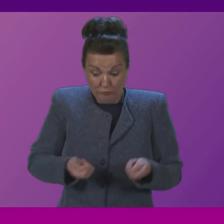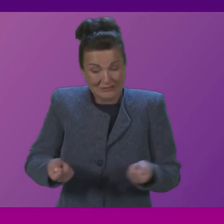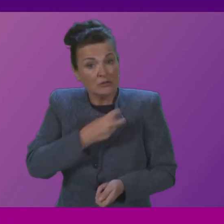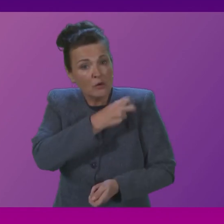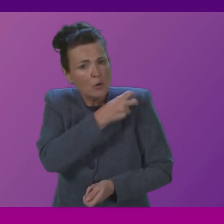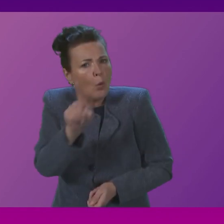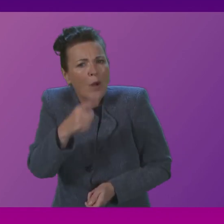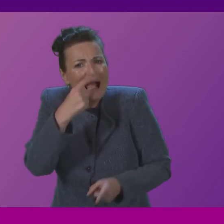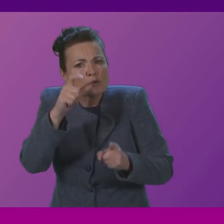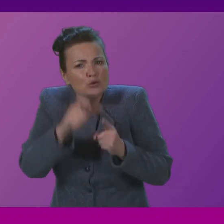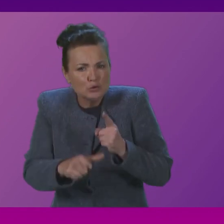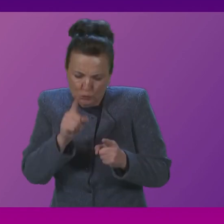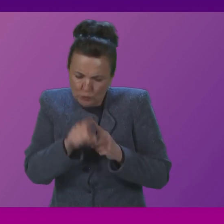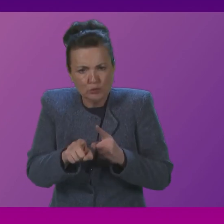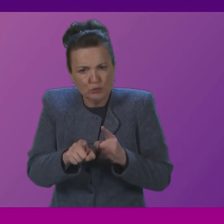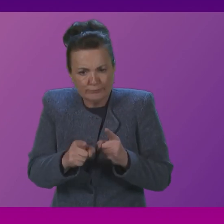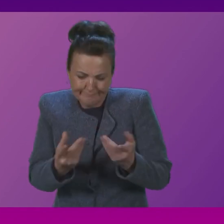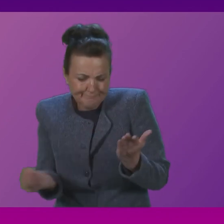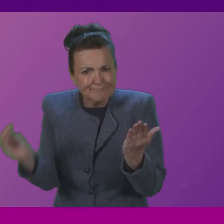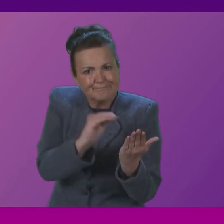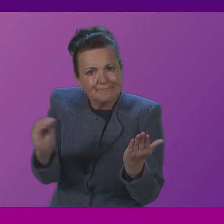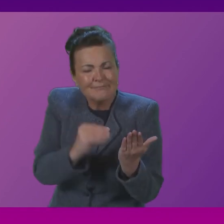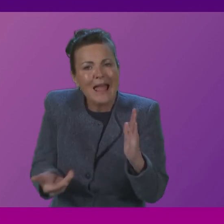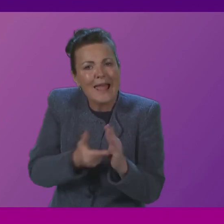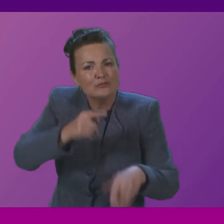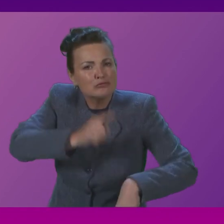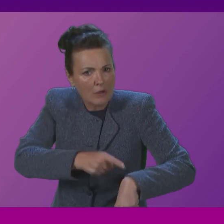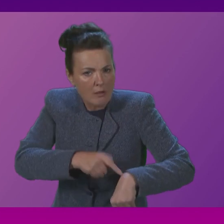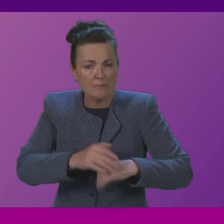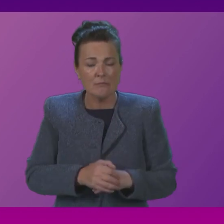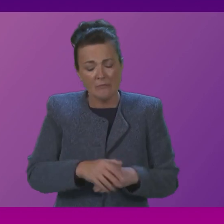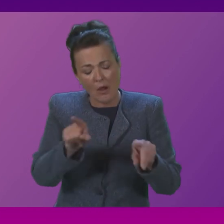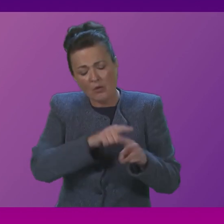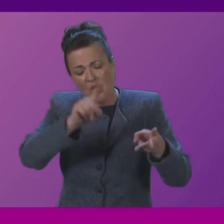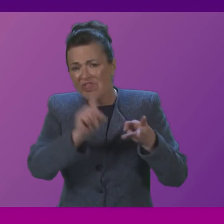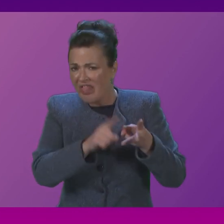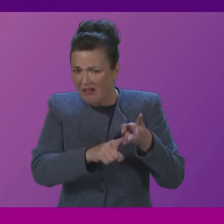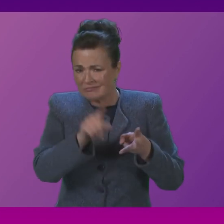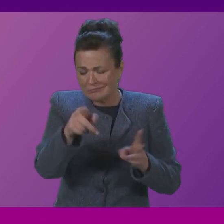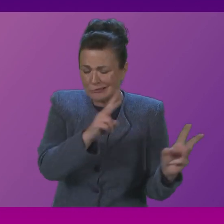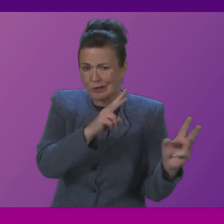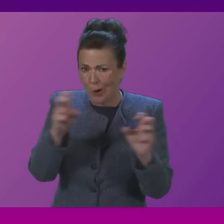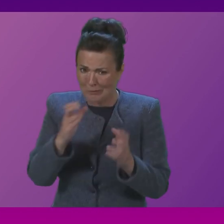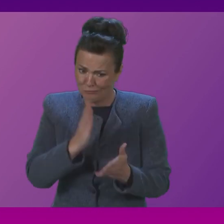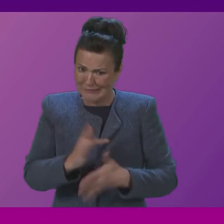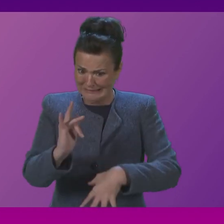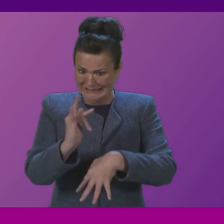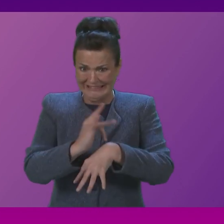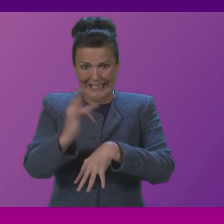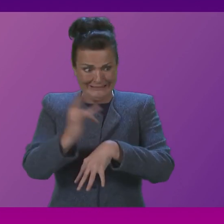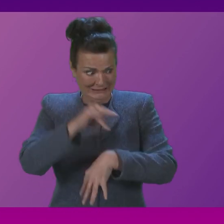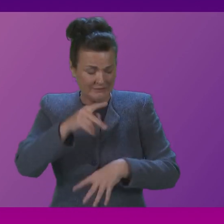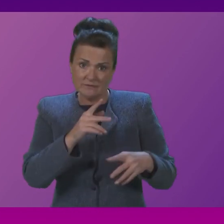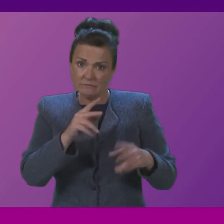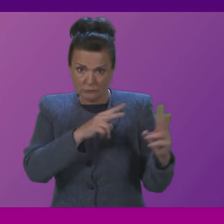timetable for the rest of the bill is not limited and thirdly do you agree that a topic as sensitive as this the Scottish Parliament